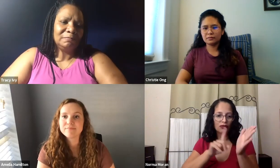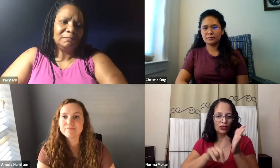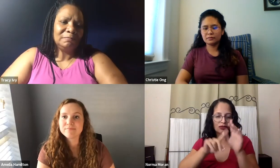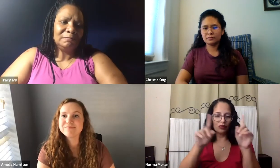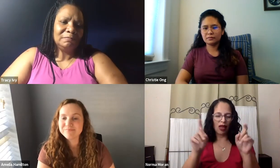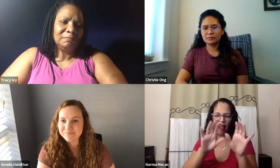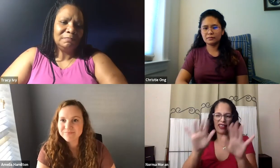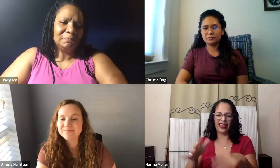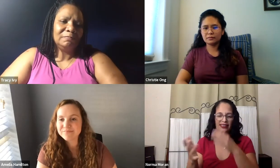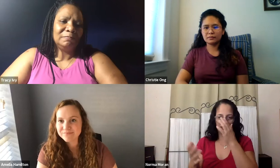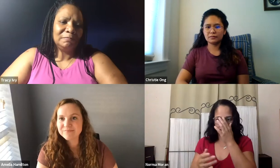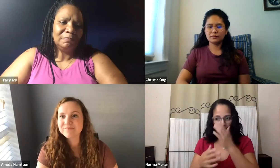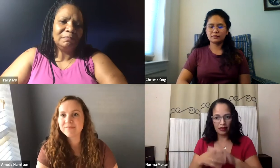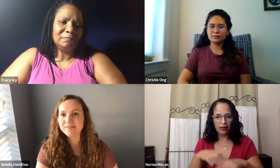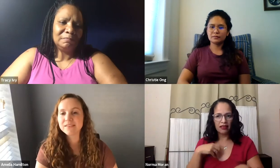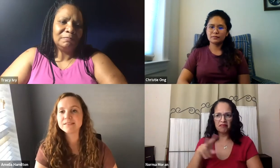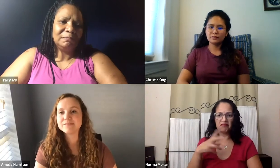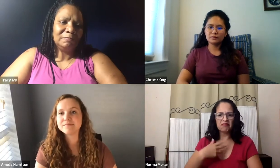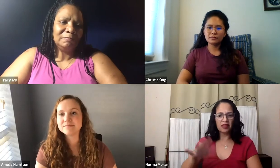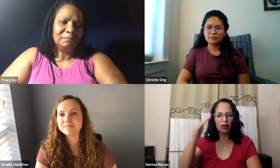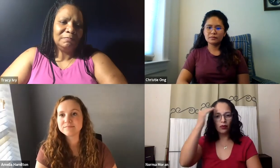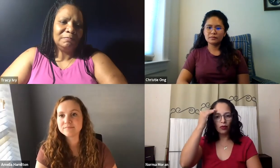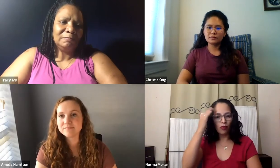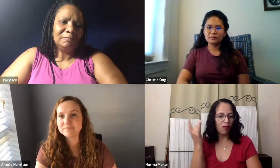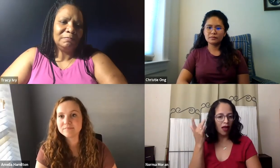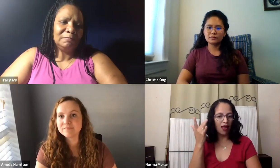basically a lit review, develop a research question, all of that.